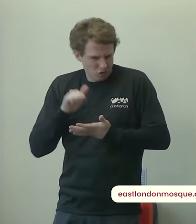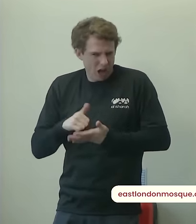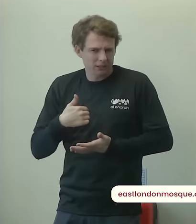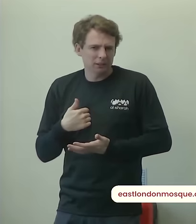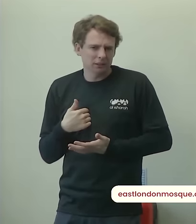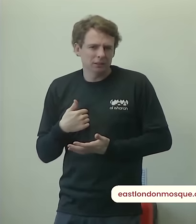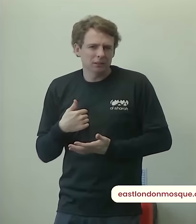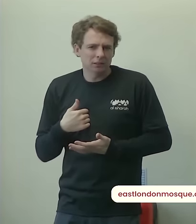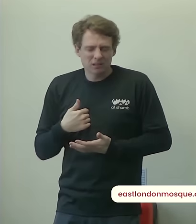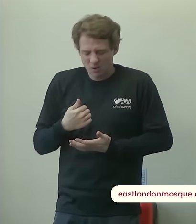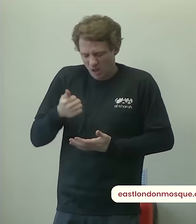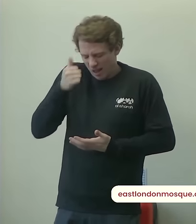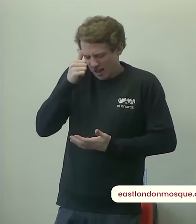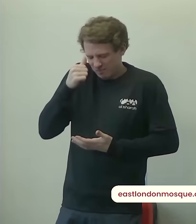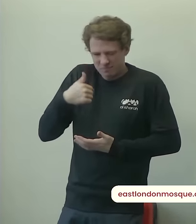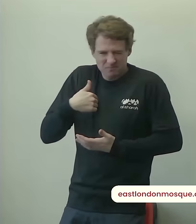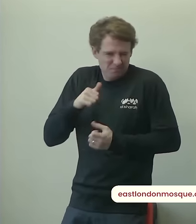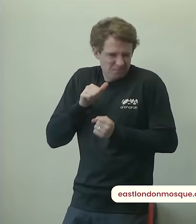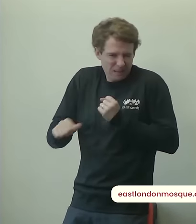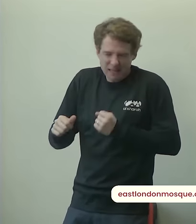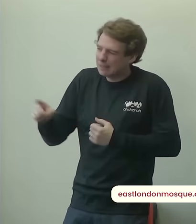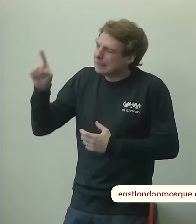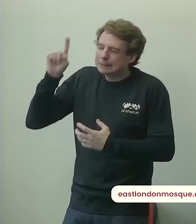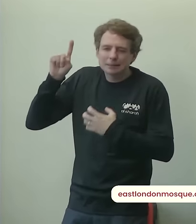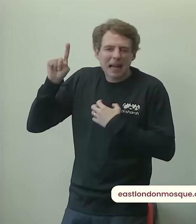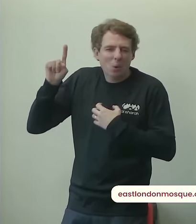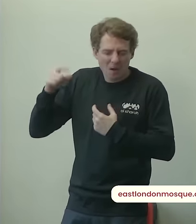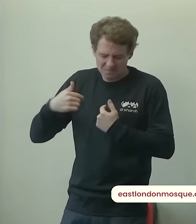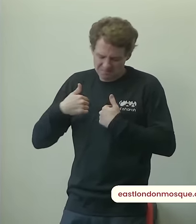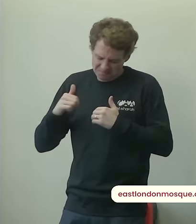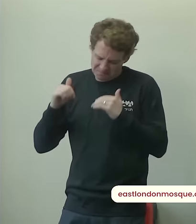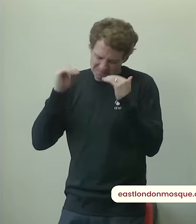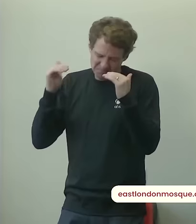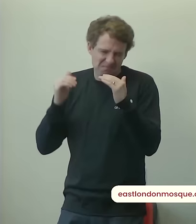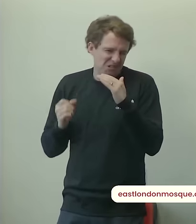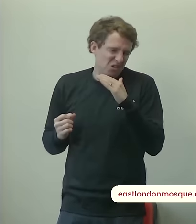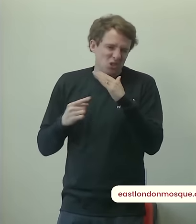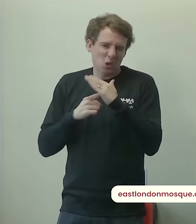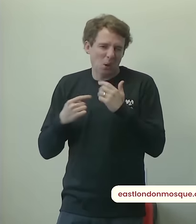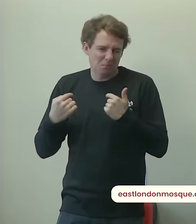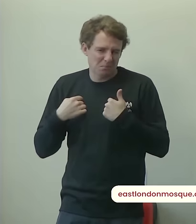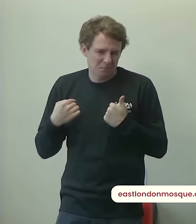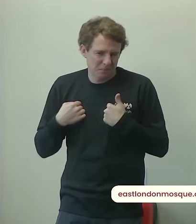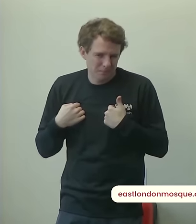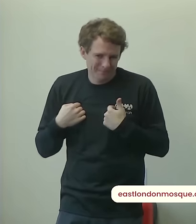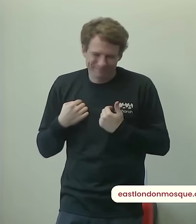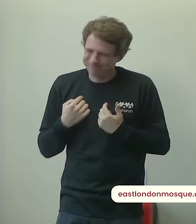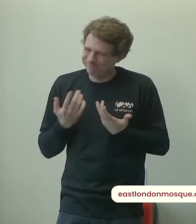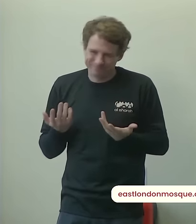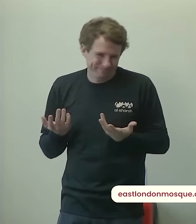him who has the greatest taqwa that's allah so we continue to live our lives in a way that we develop